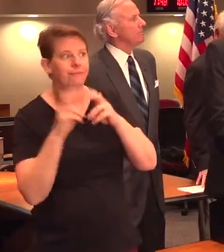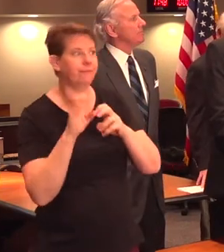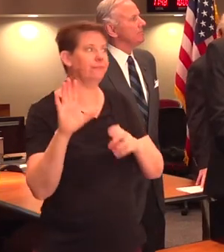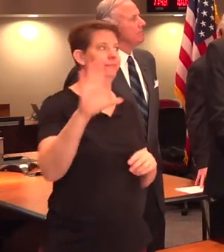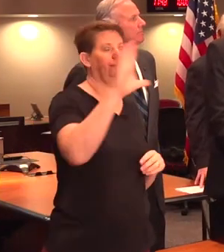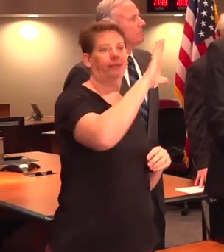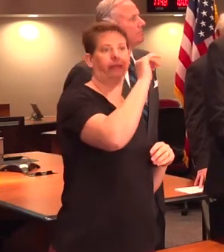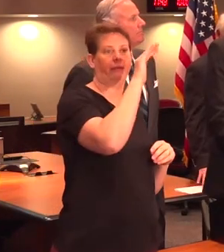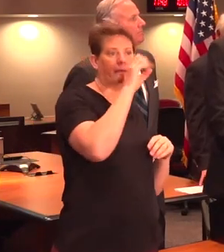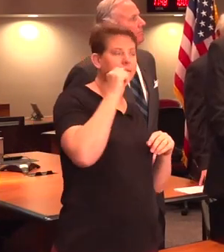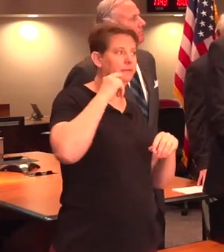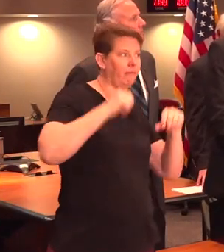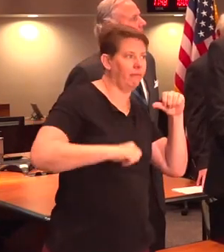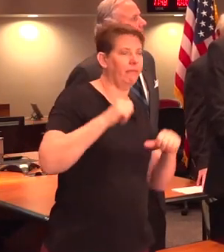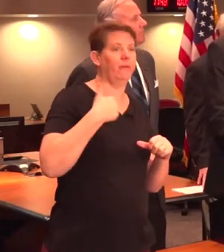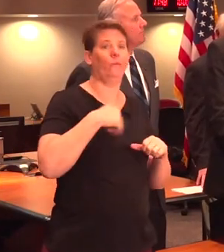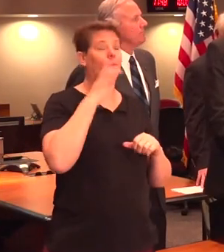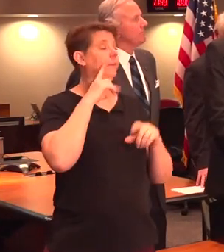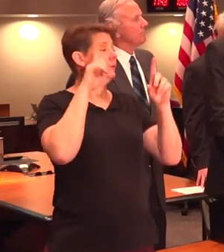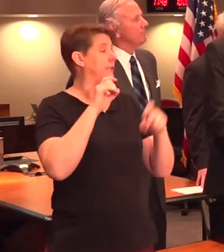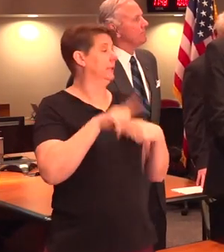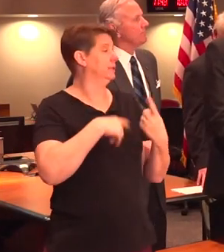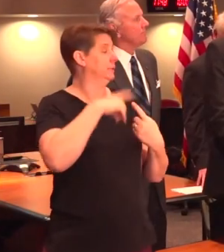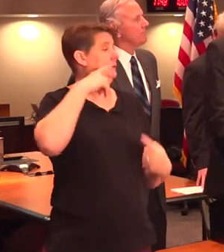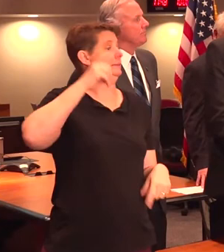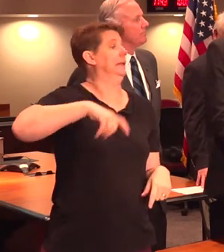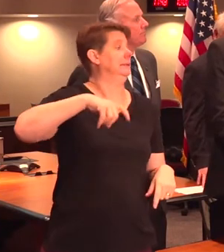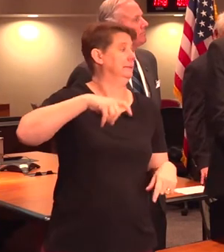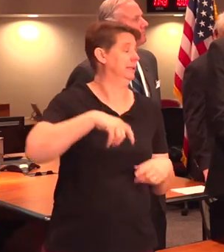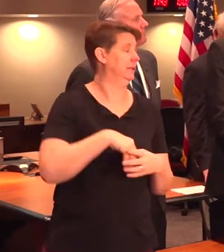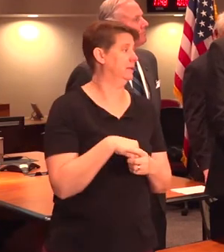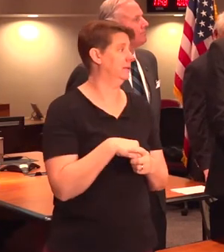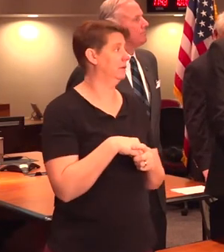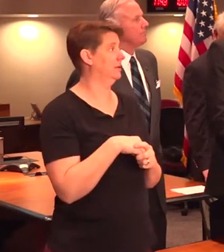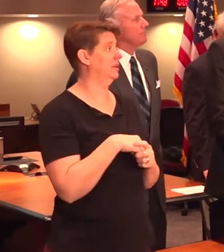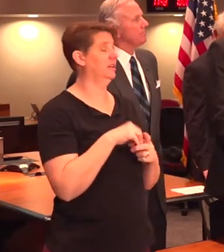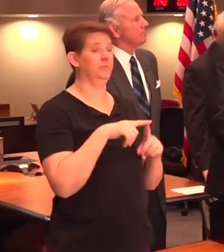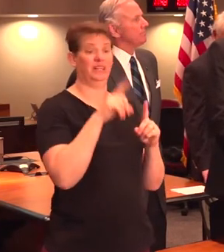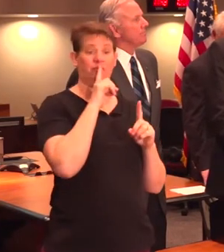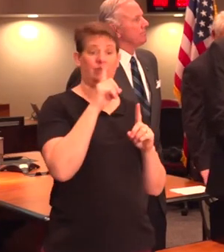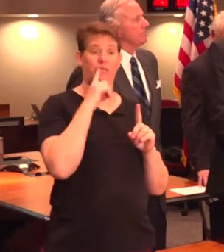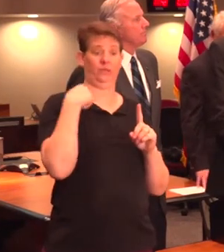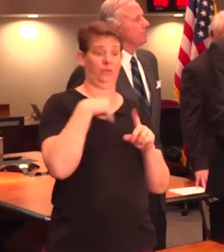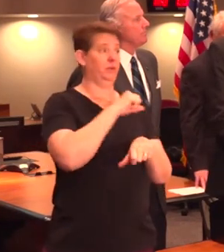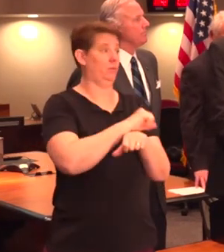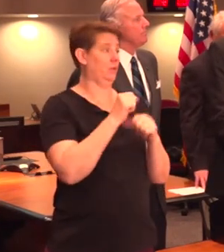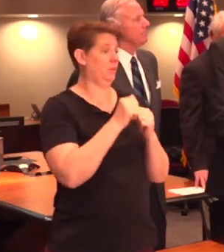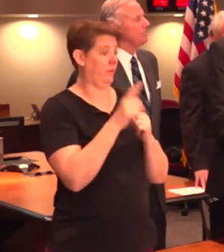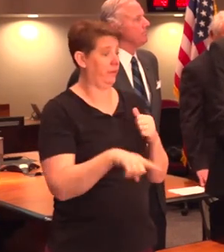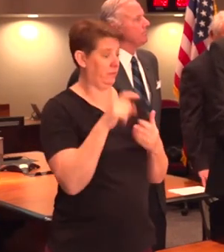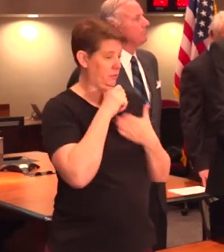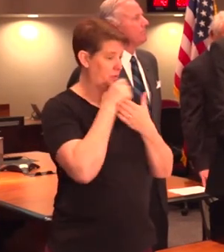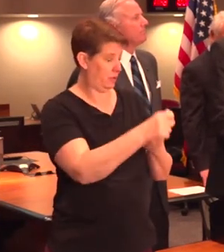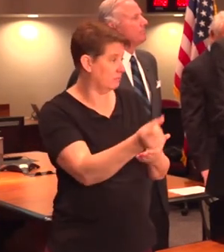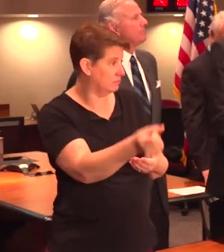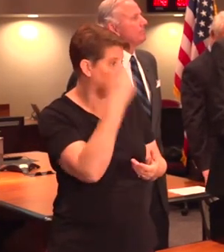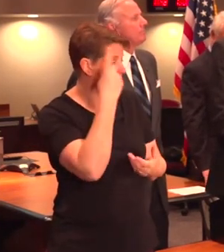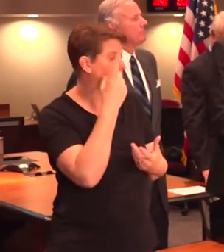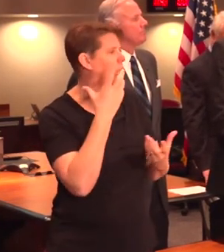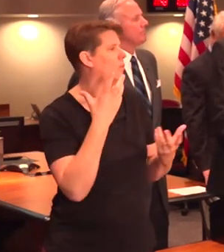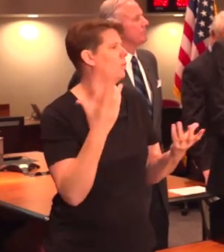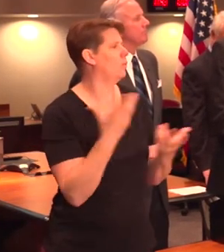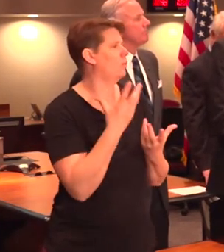And so we will test as necessary, but for the most part we've been working with them to help them understand what are the